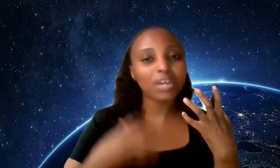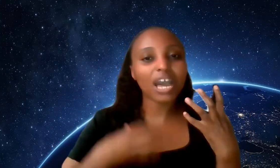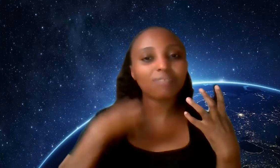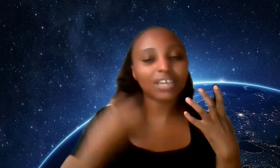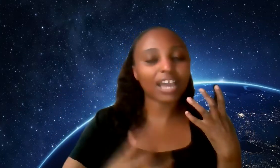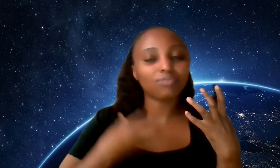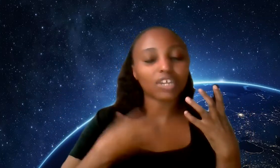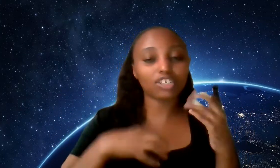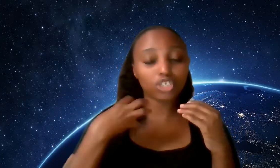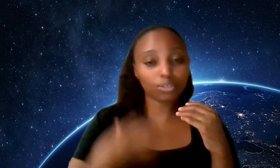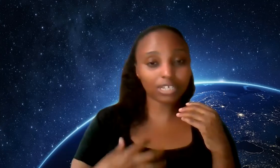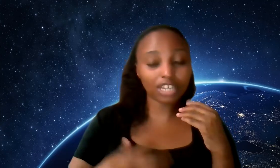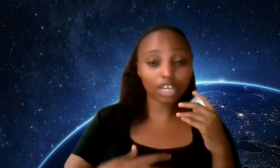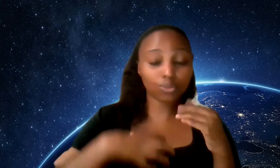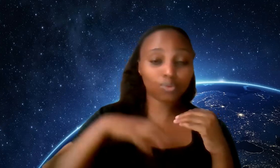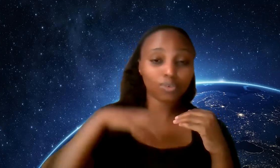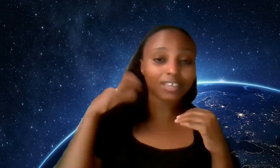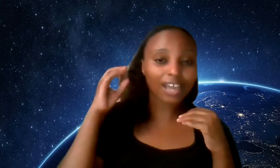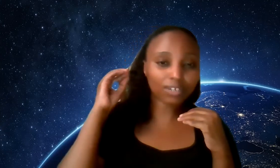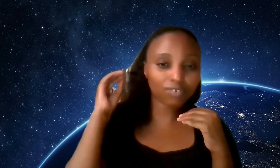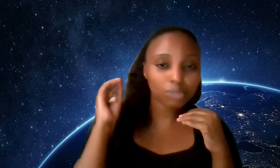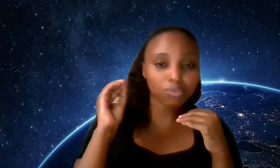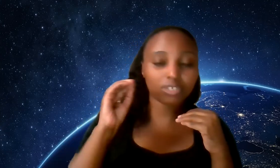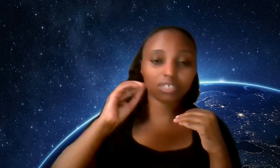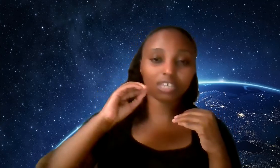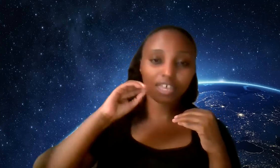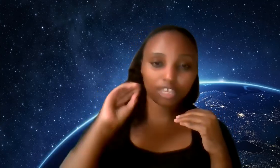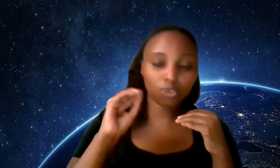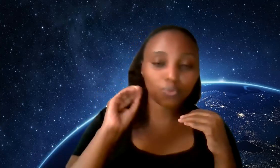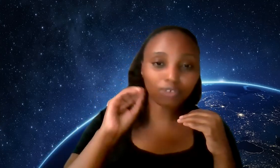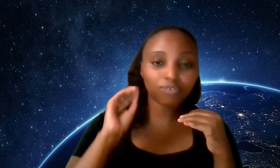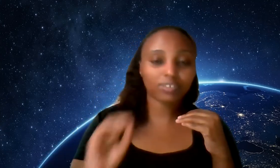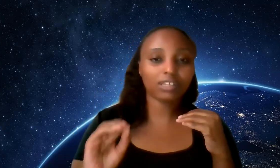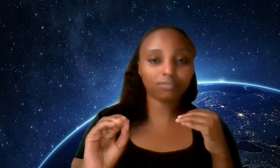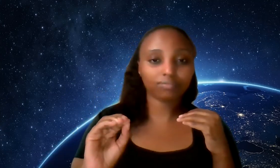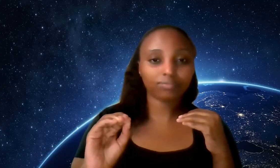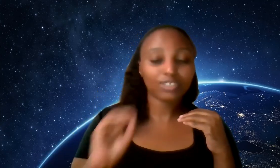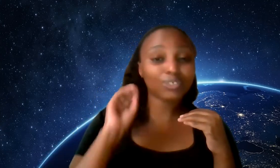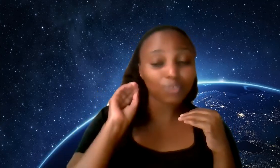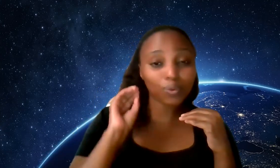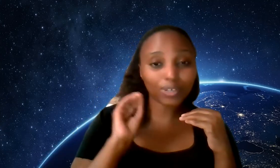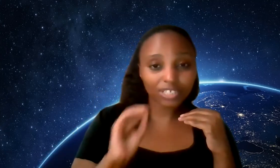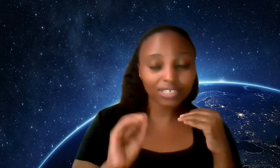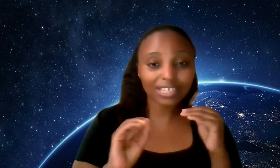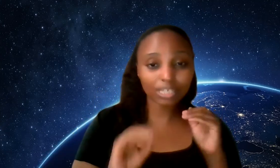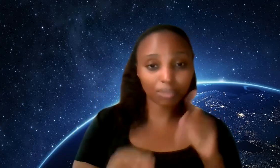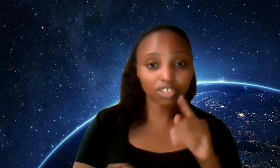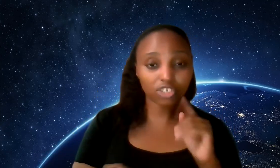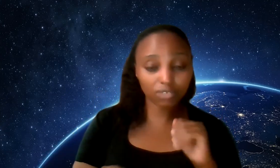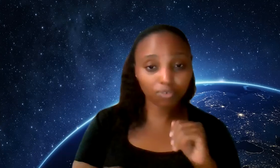won't have the kind of energy you need to create the kind of experiences that you want for yourself so if you're watching this and this message is